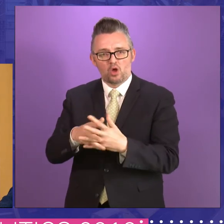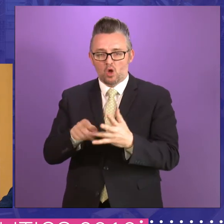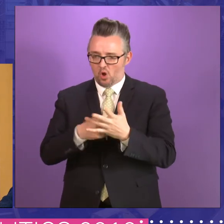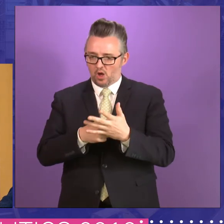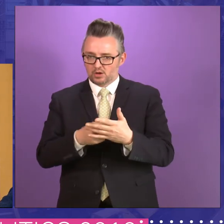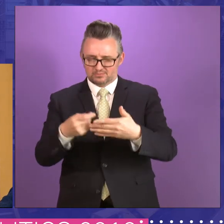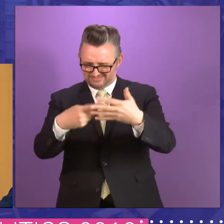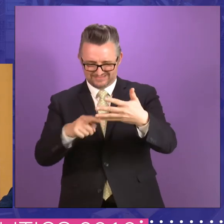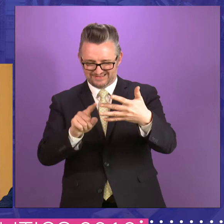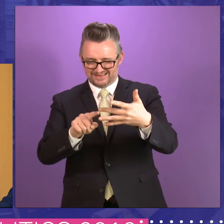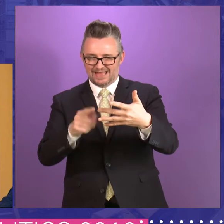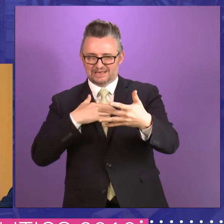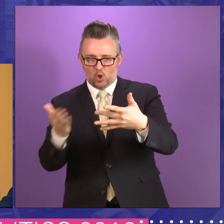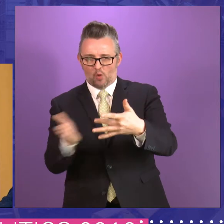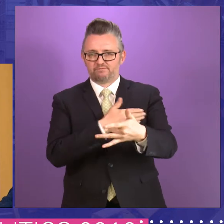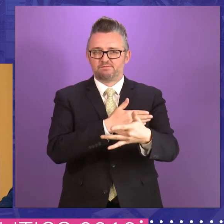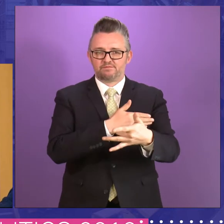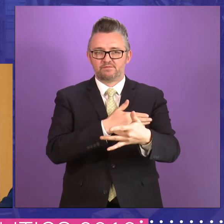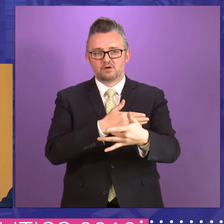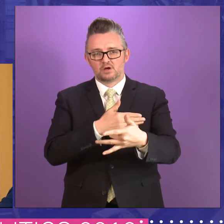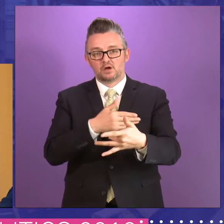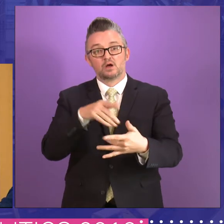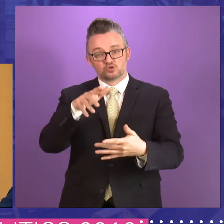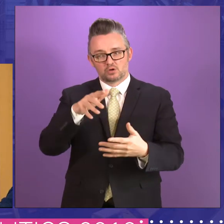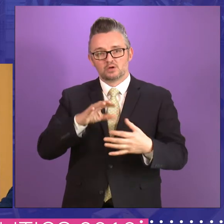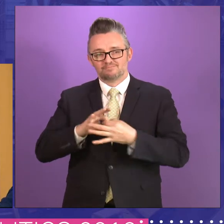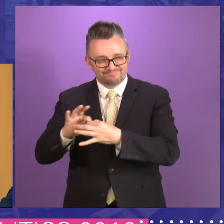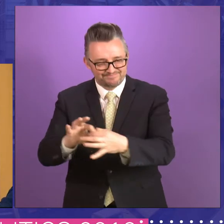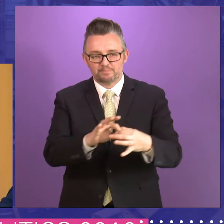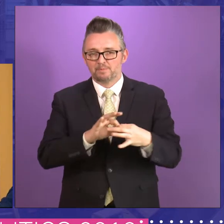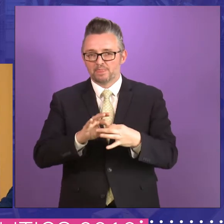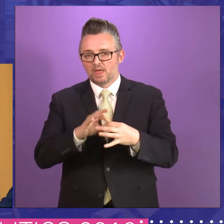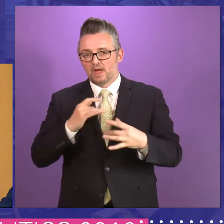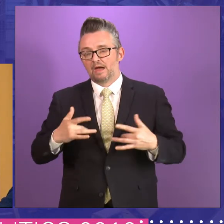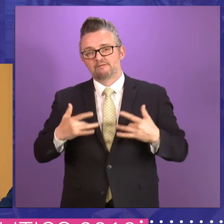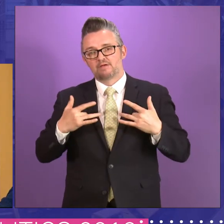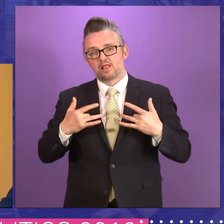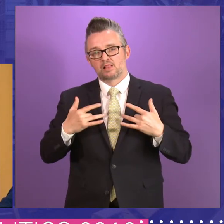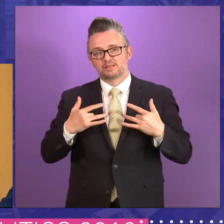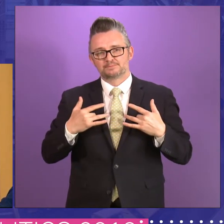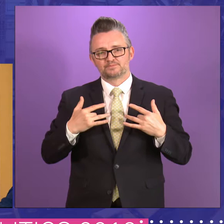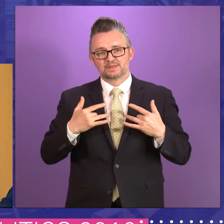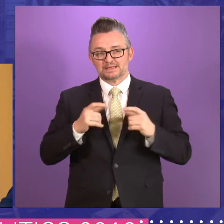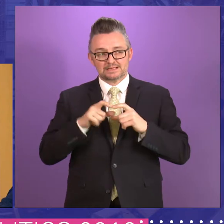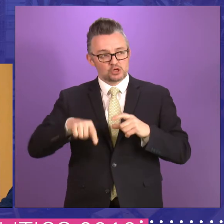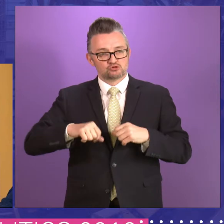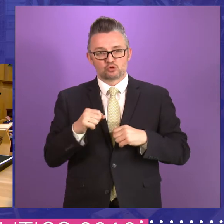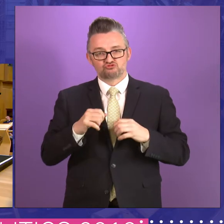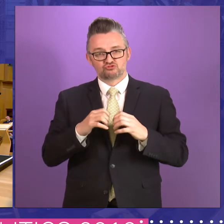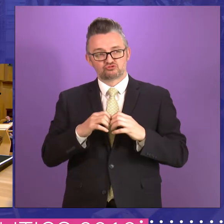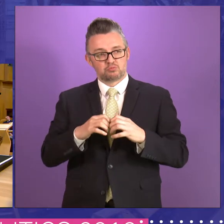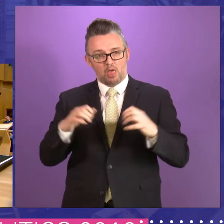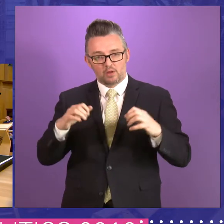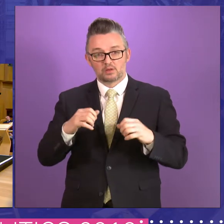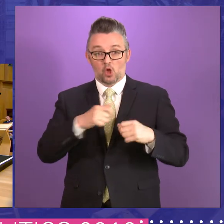or, um, uh, getting rid of. So I do feel that, in a sense, there's still a journey for these committees to